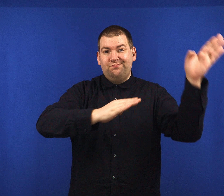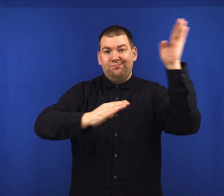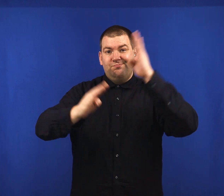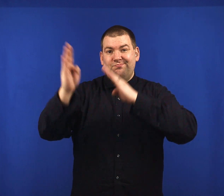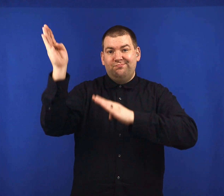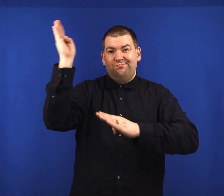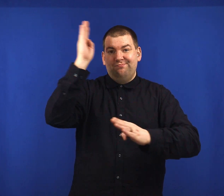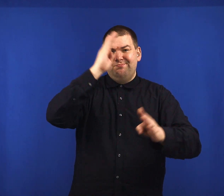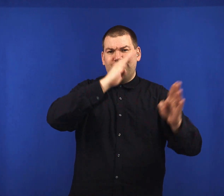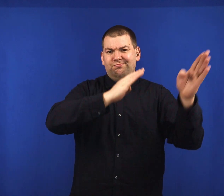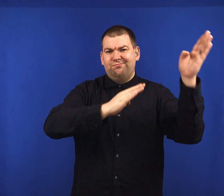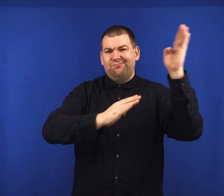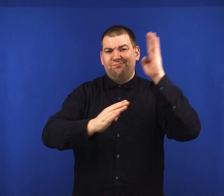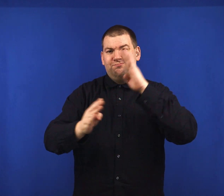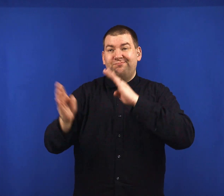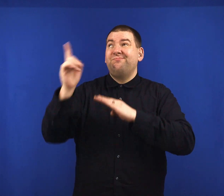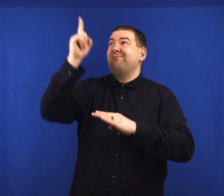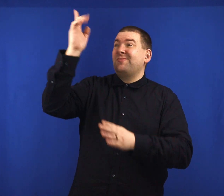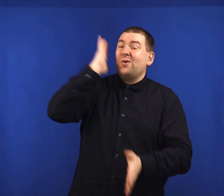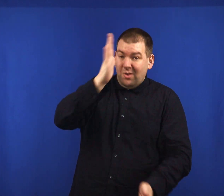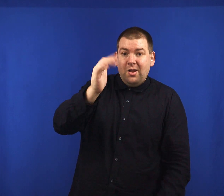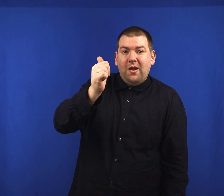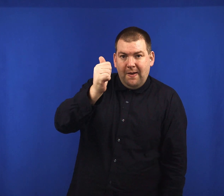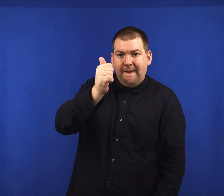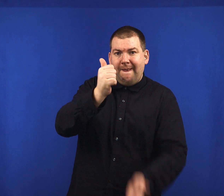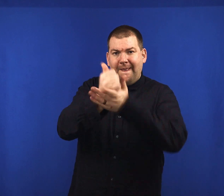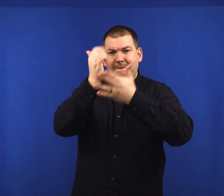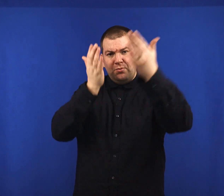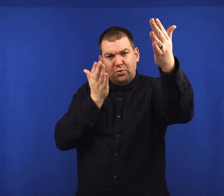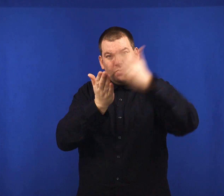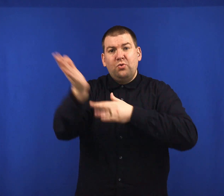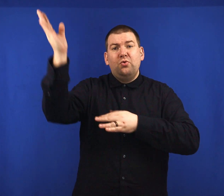He'll see you through.